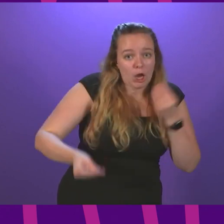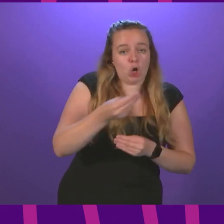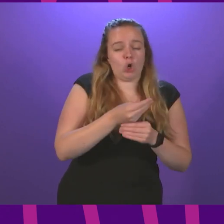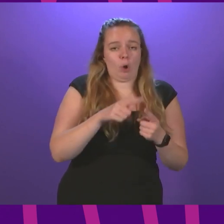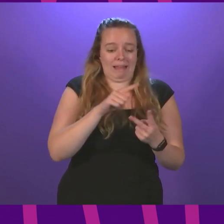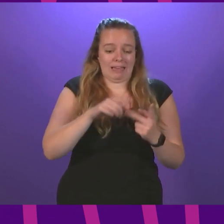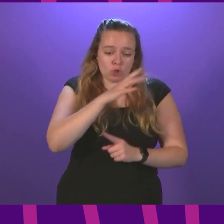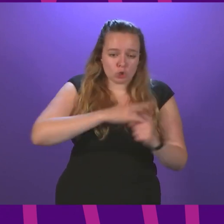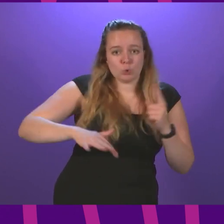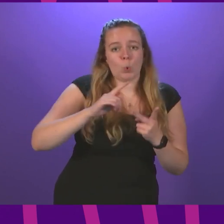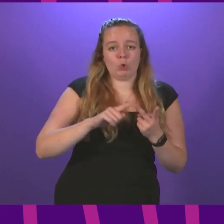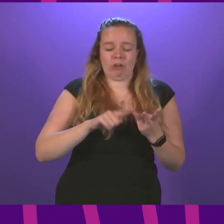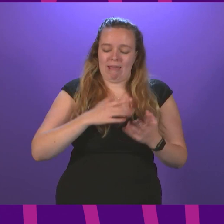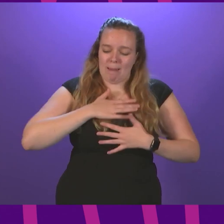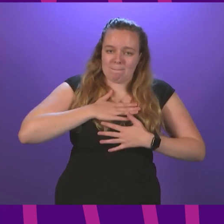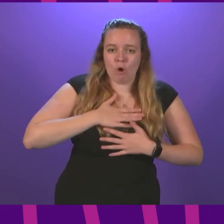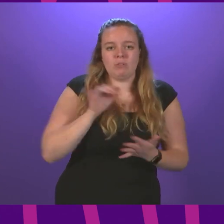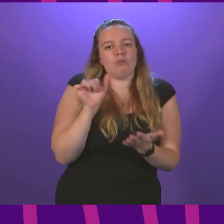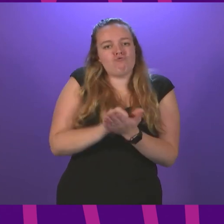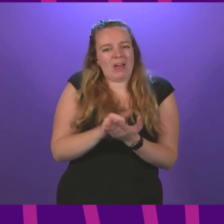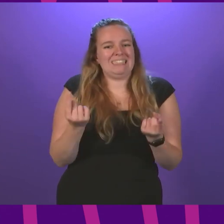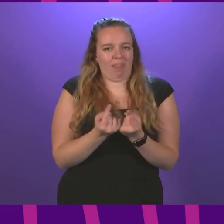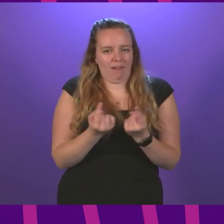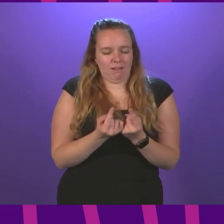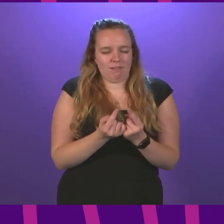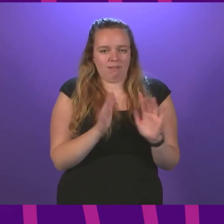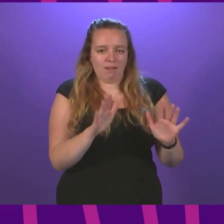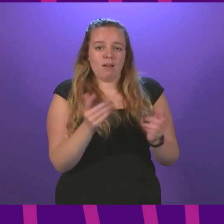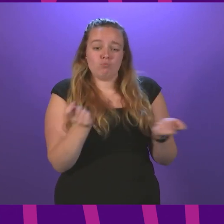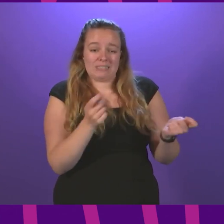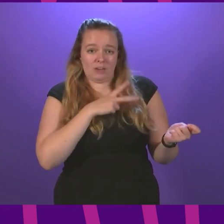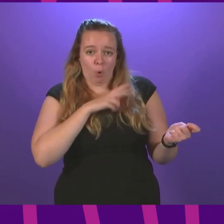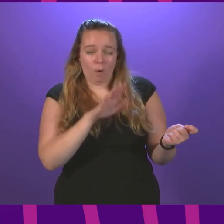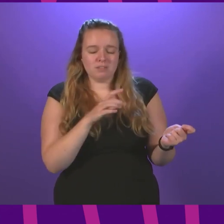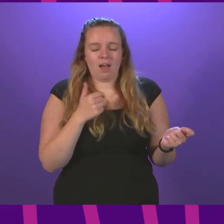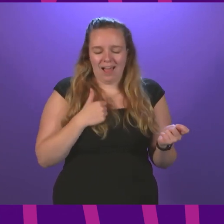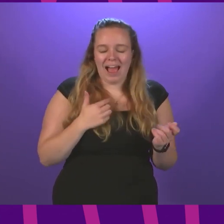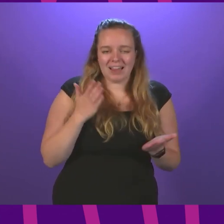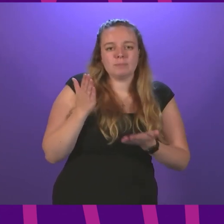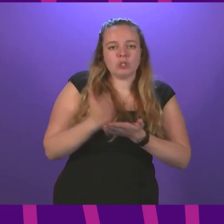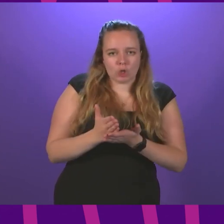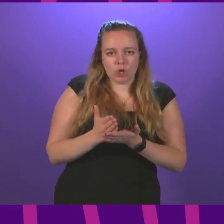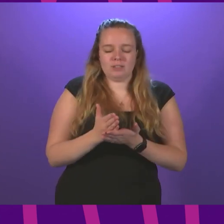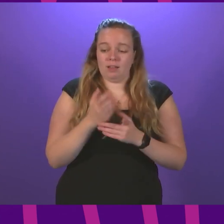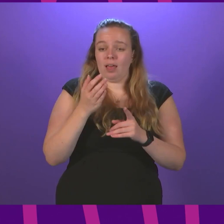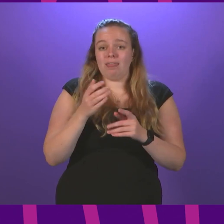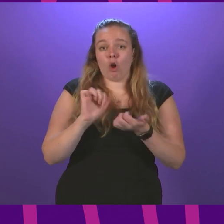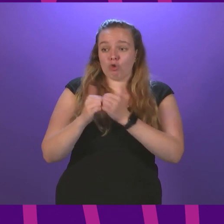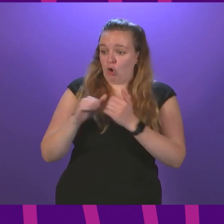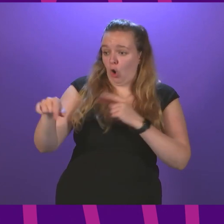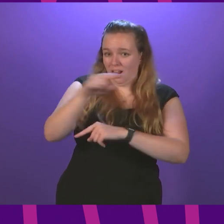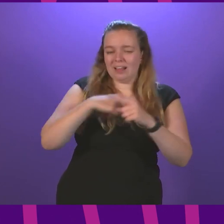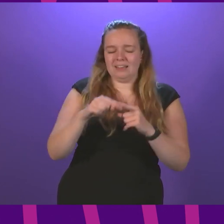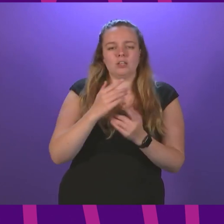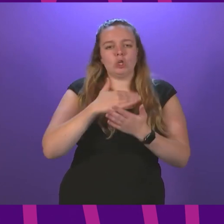socially and morally right thing. I am certain that colleagues across the Chamber will